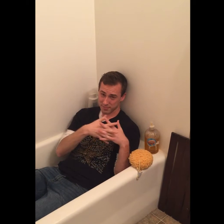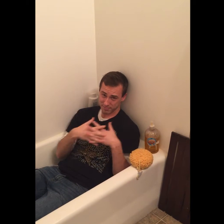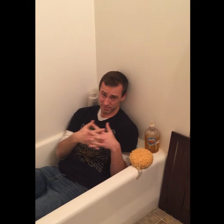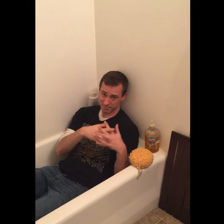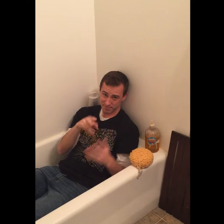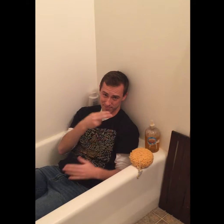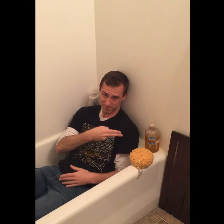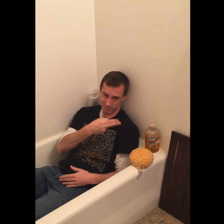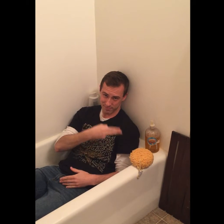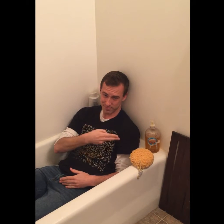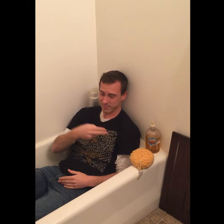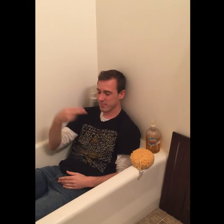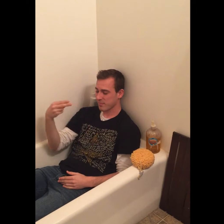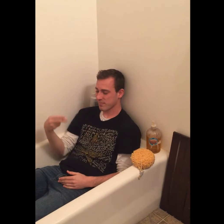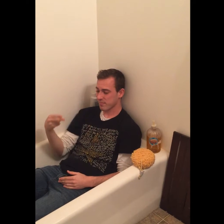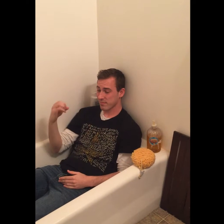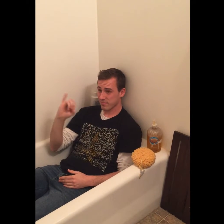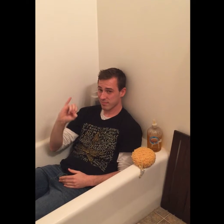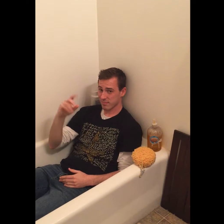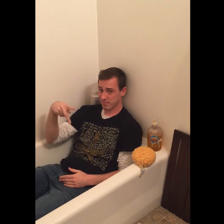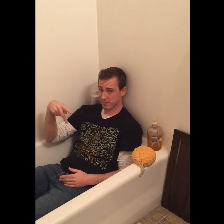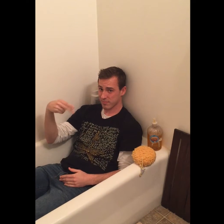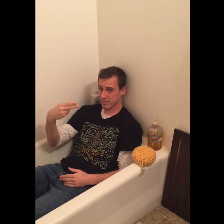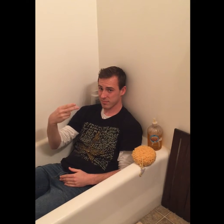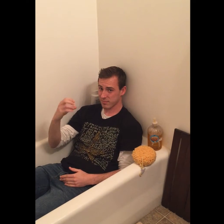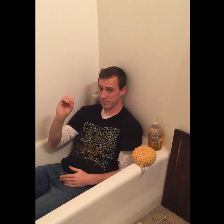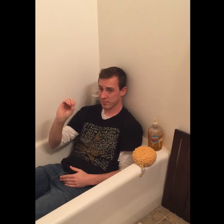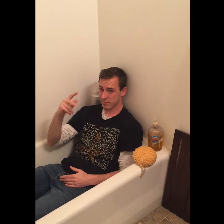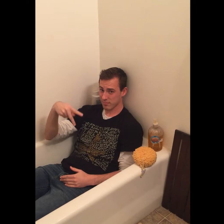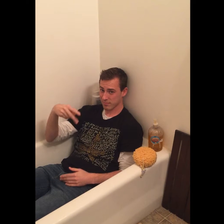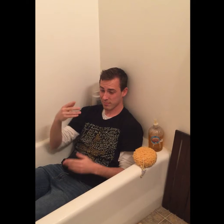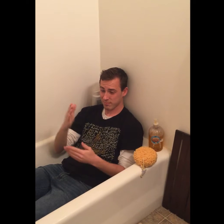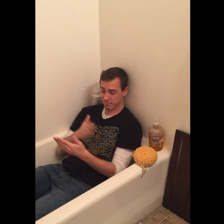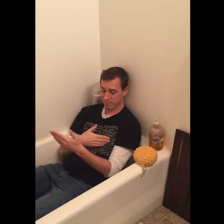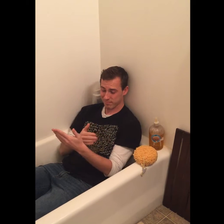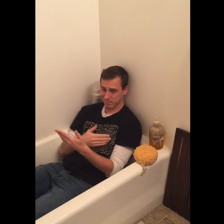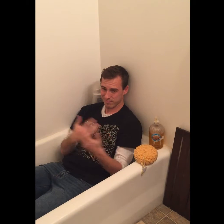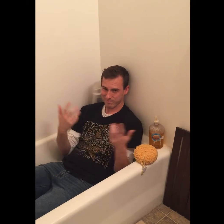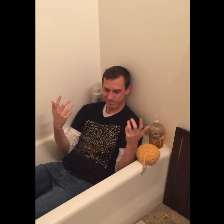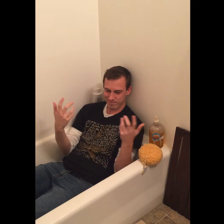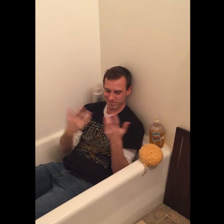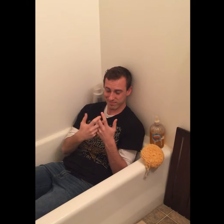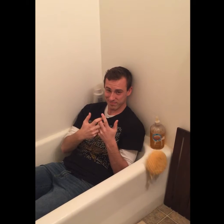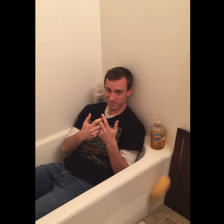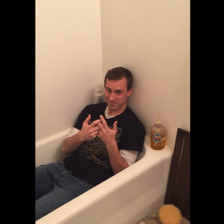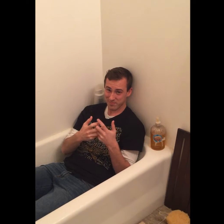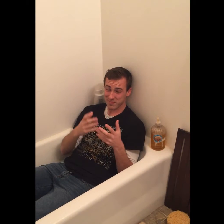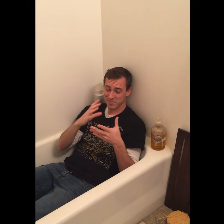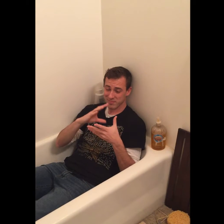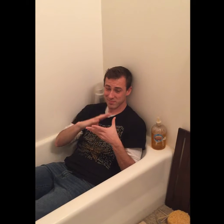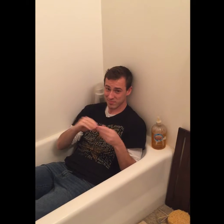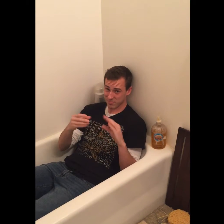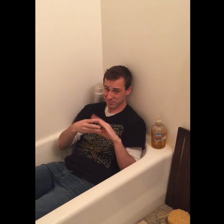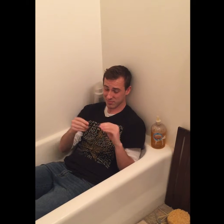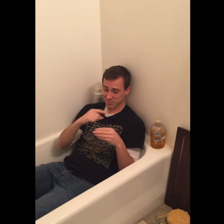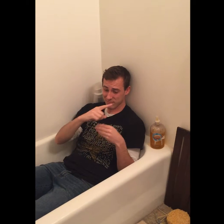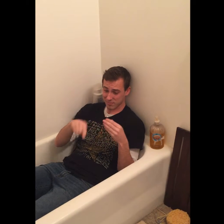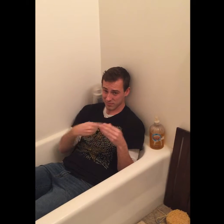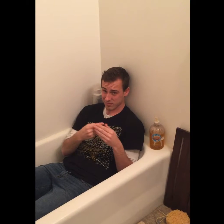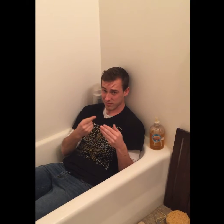forgotten spot in the Caribbean By Providence impoverished and squalor Grow up to be a hero and a scholar